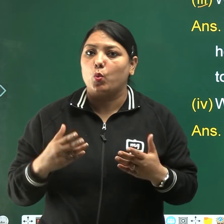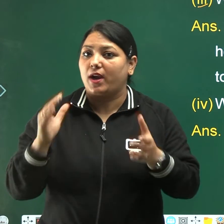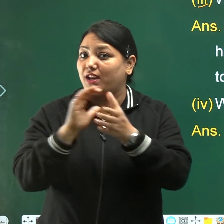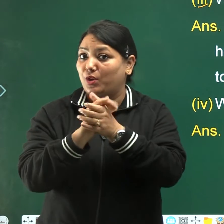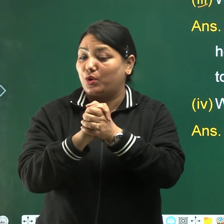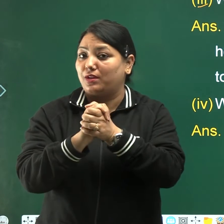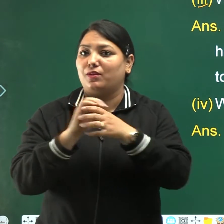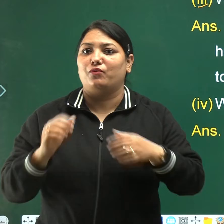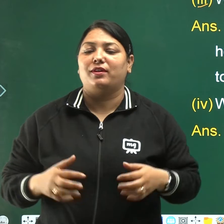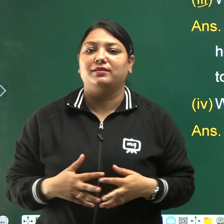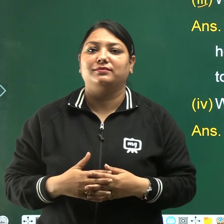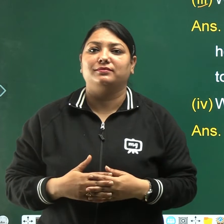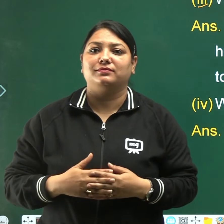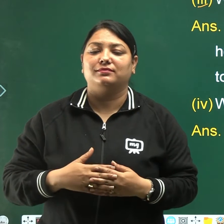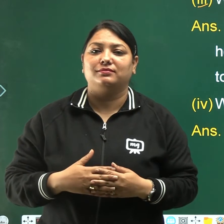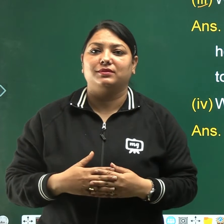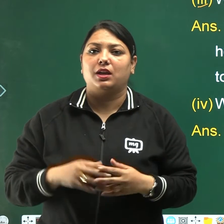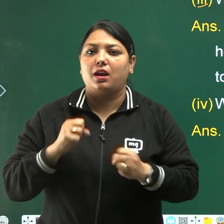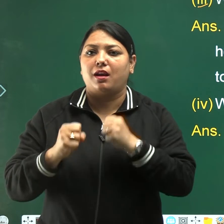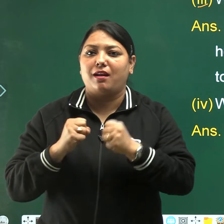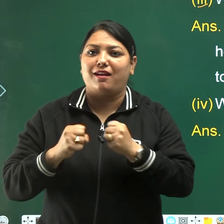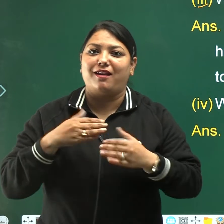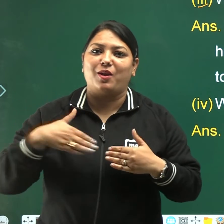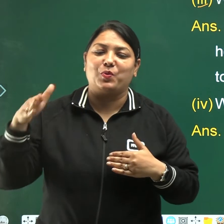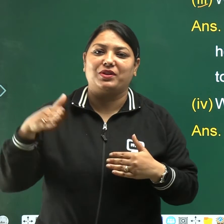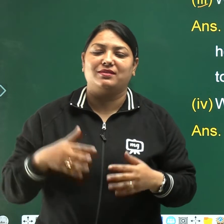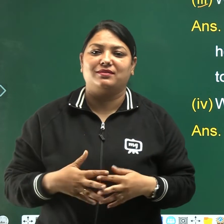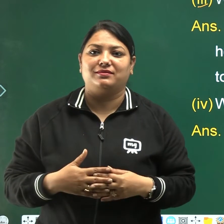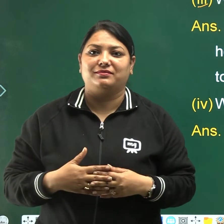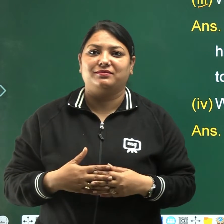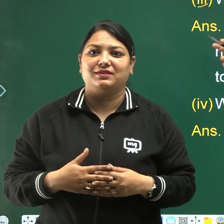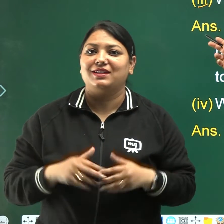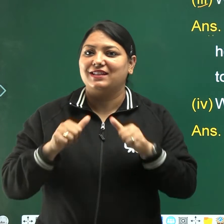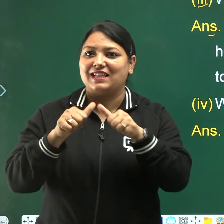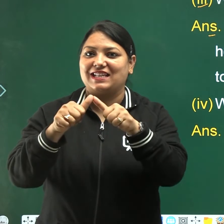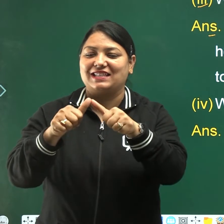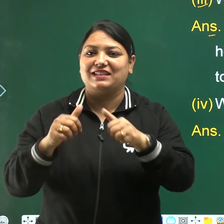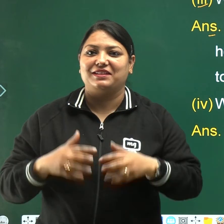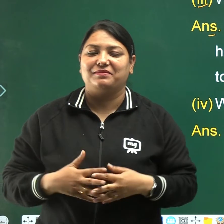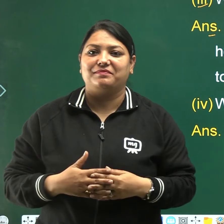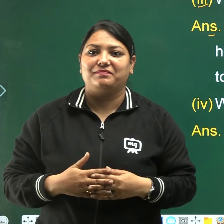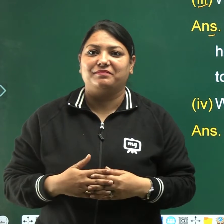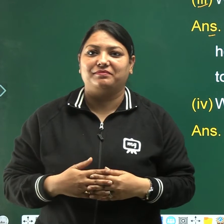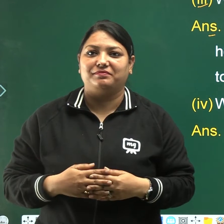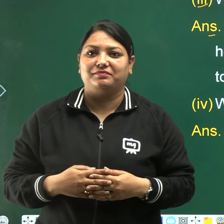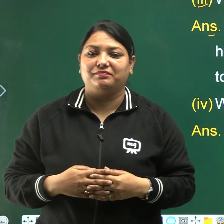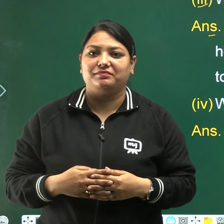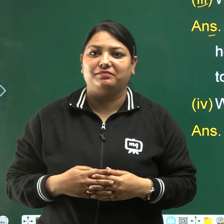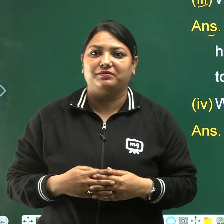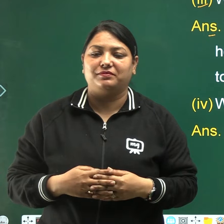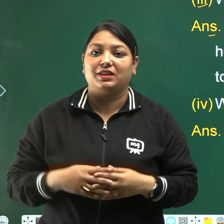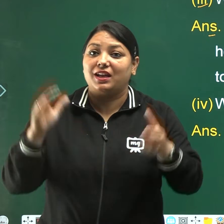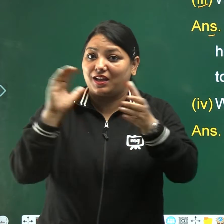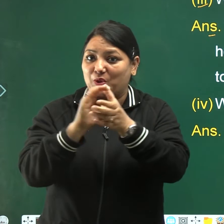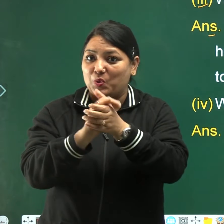run away? The answer is, the friend